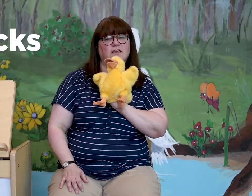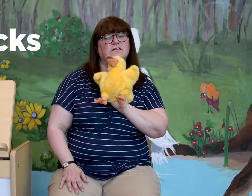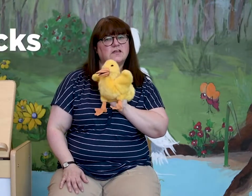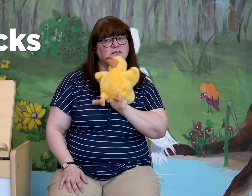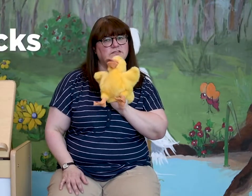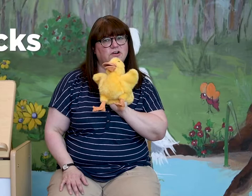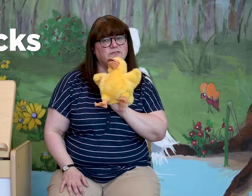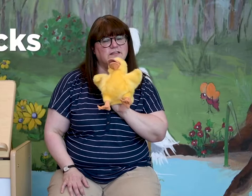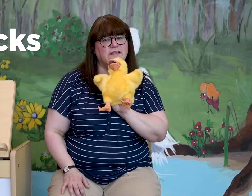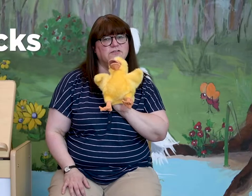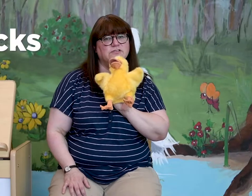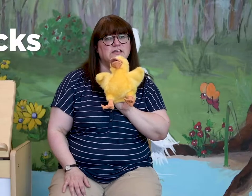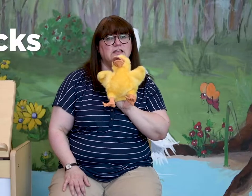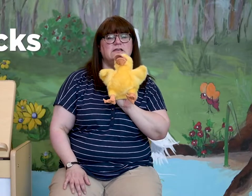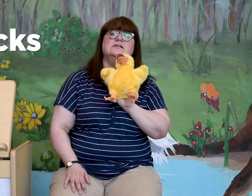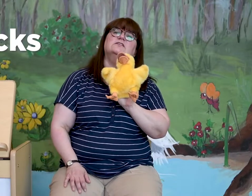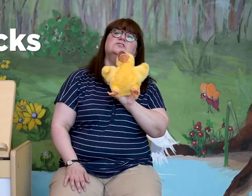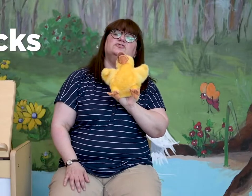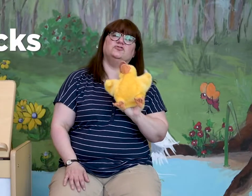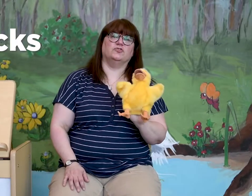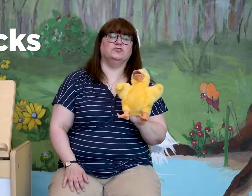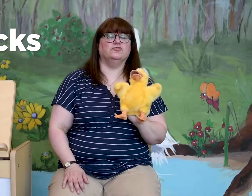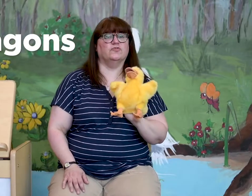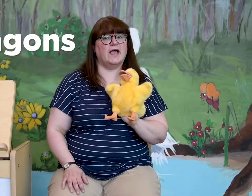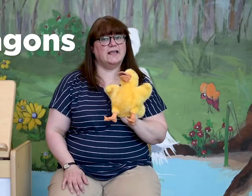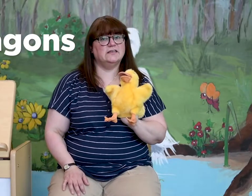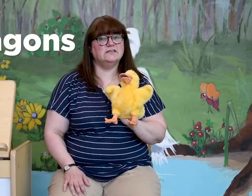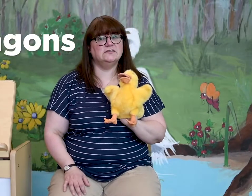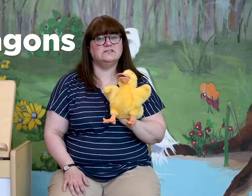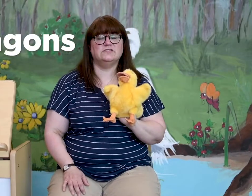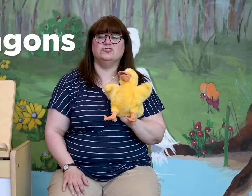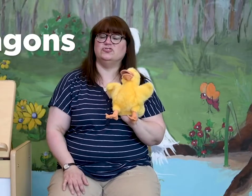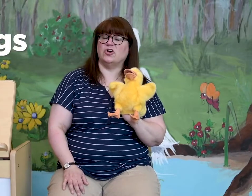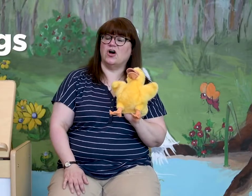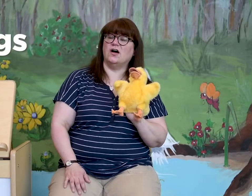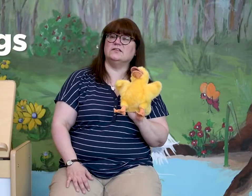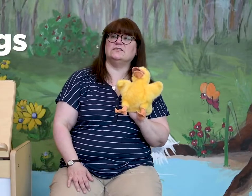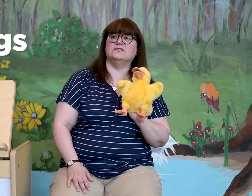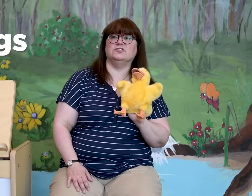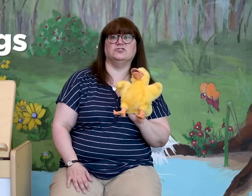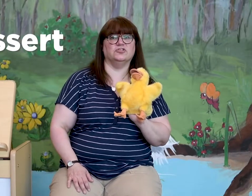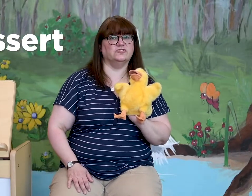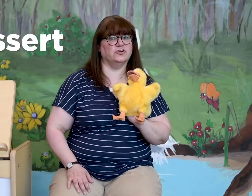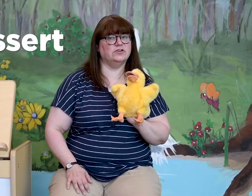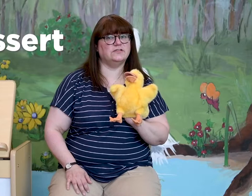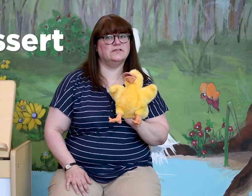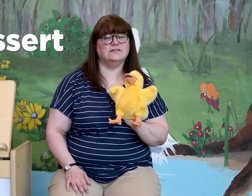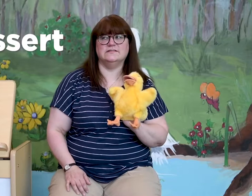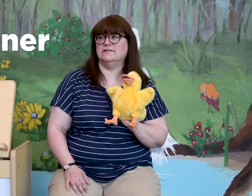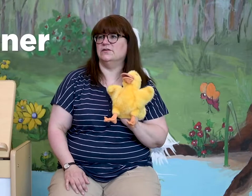Ducks start with the letter D. So do dragons, dogs, dessert, dinner,